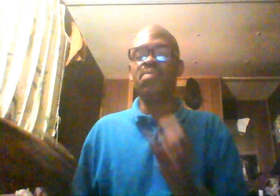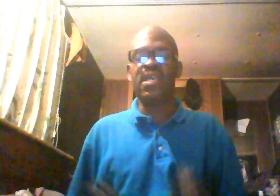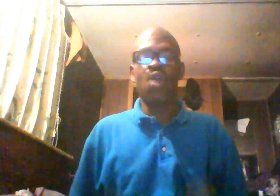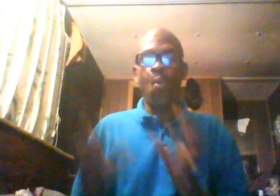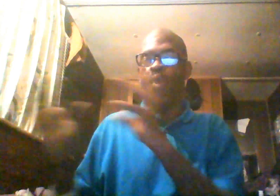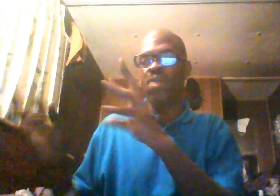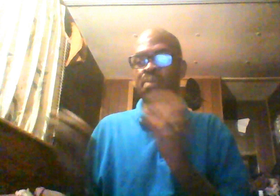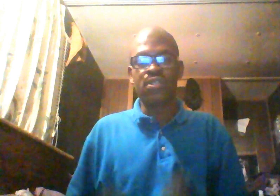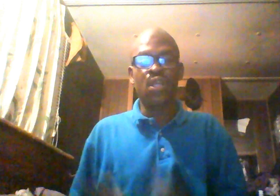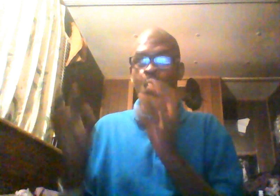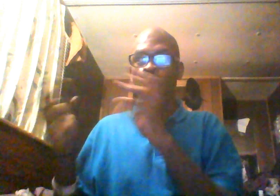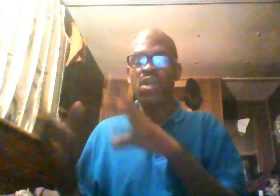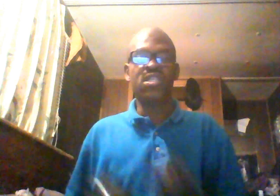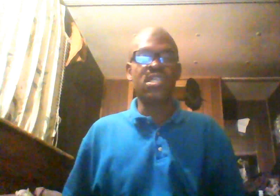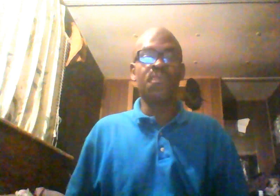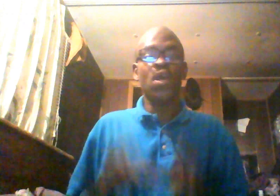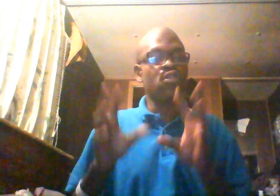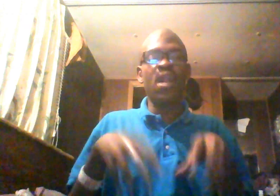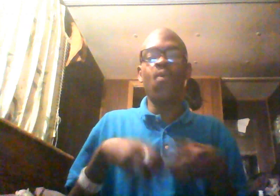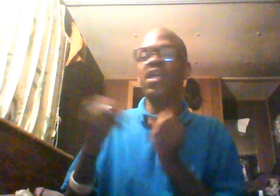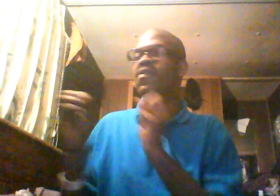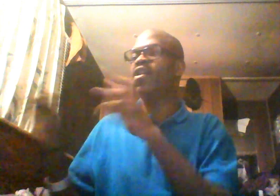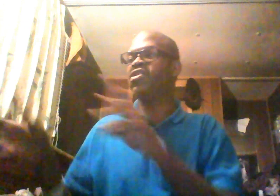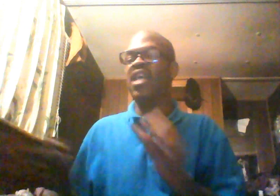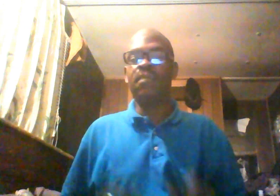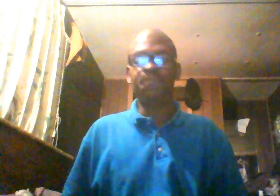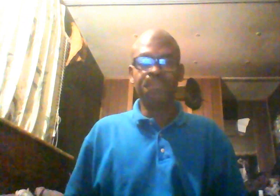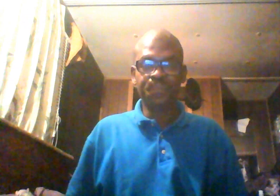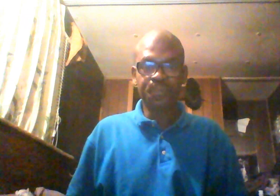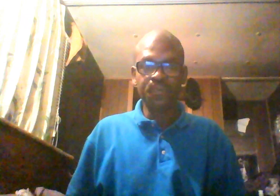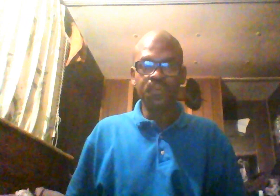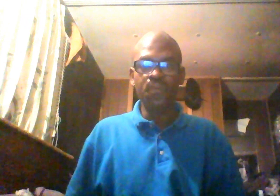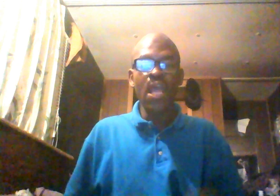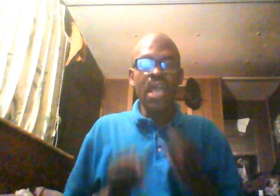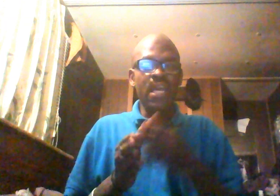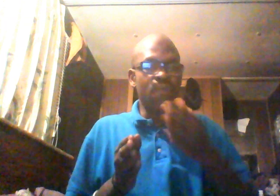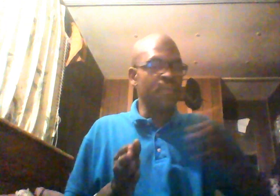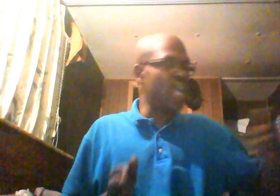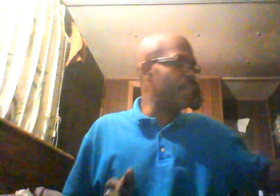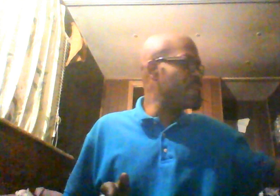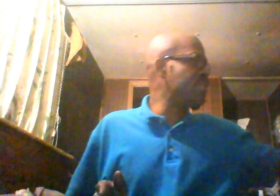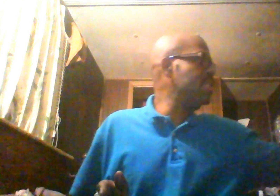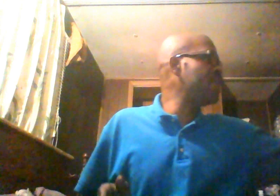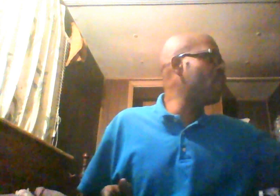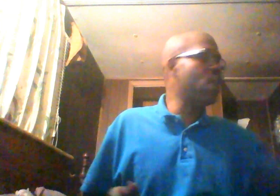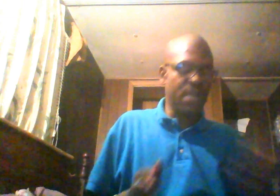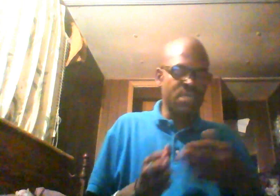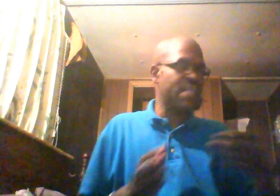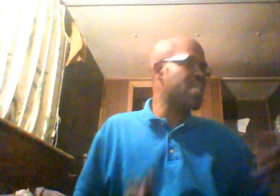place, one person, one system. So they don't want to give it to Uncle Sam. They'd rather chop it up and send it that way because by the time